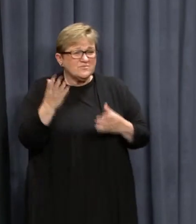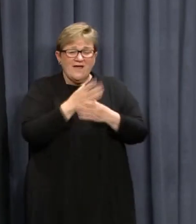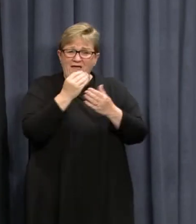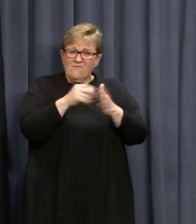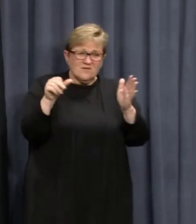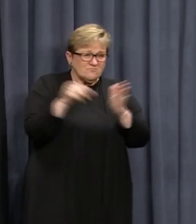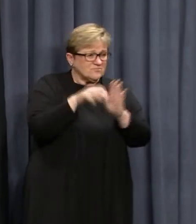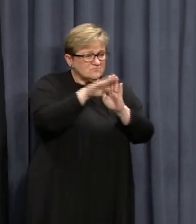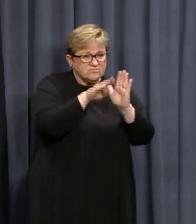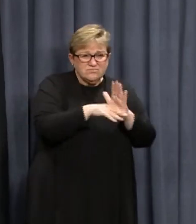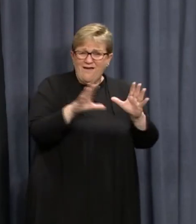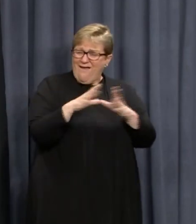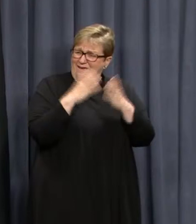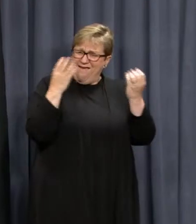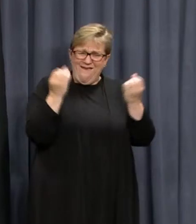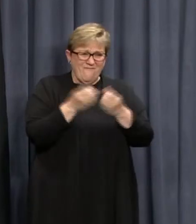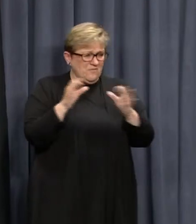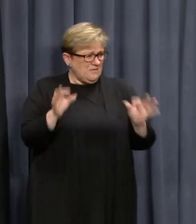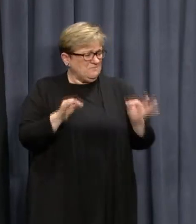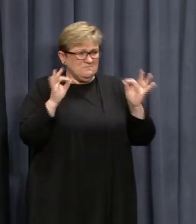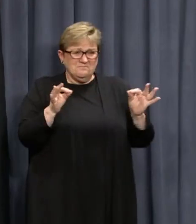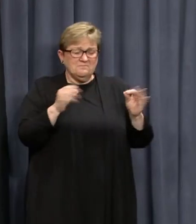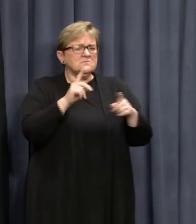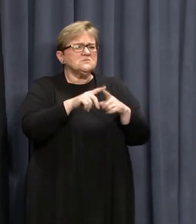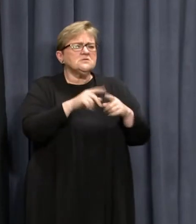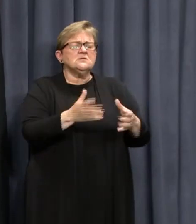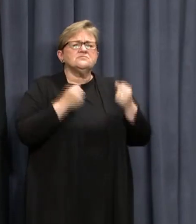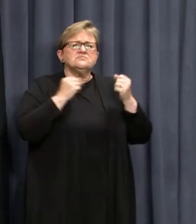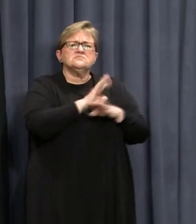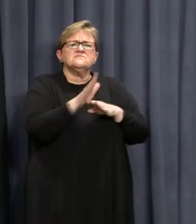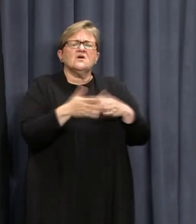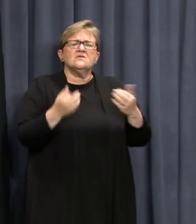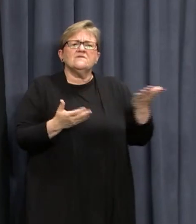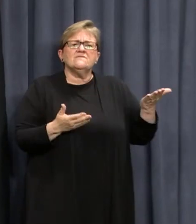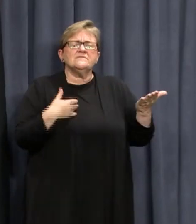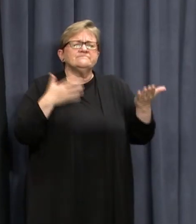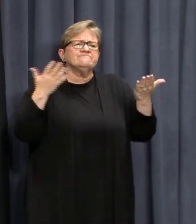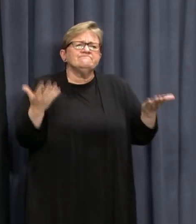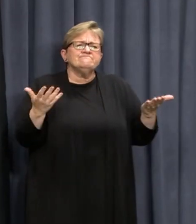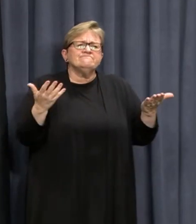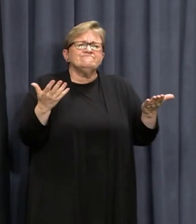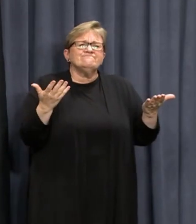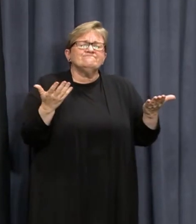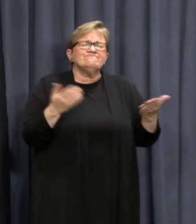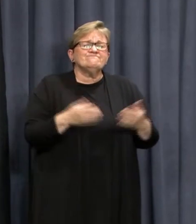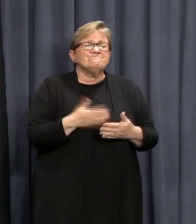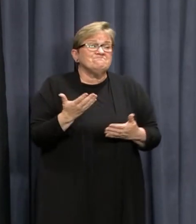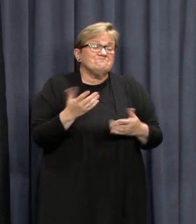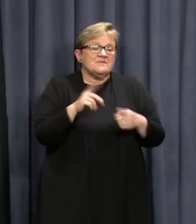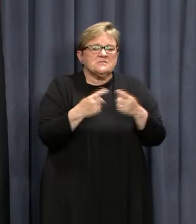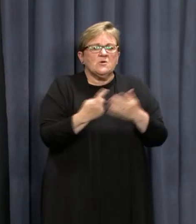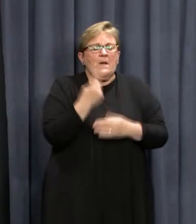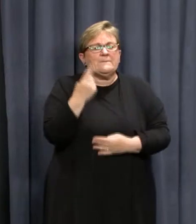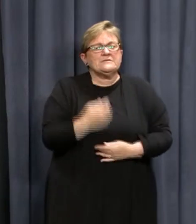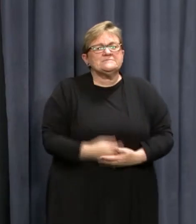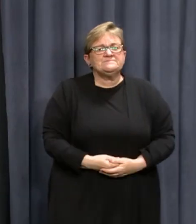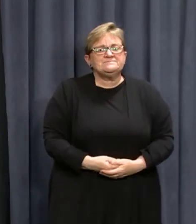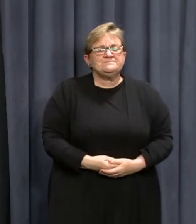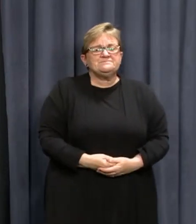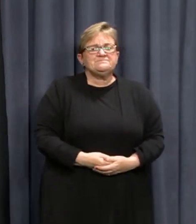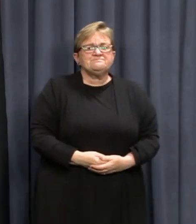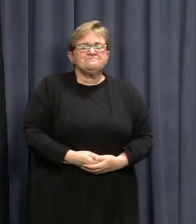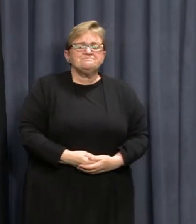all the measures were in place, everything we could possibly do to prevent the spread of the virus was in place, yet it still happened. So